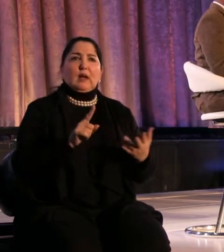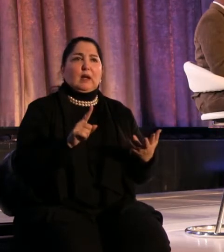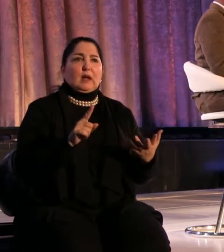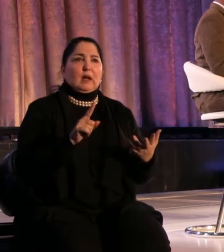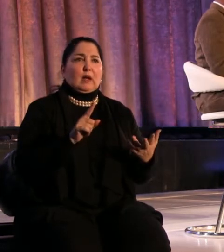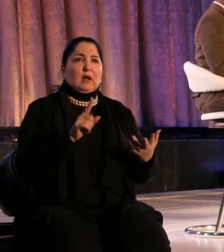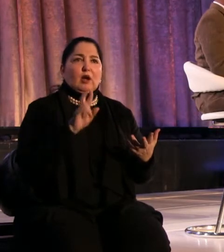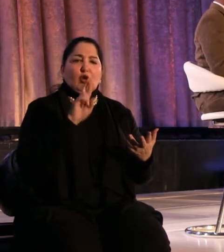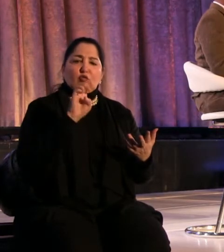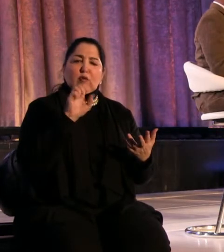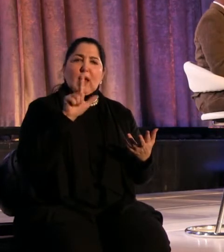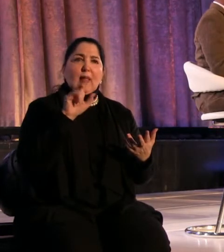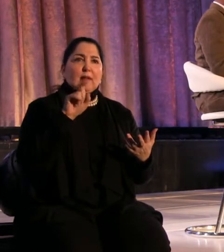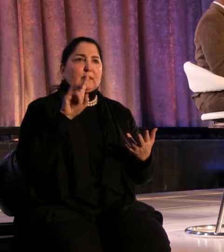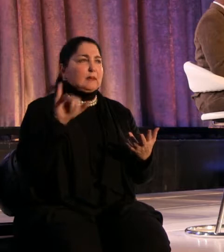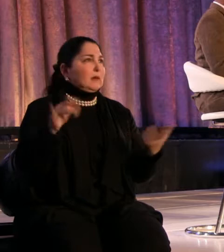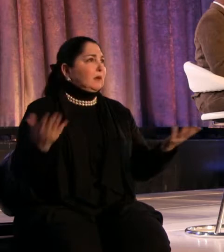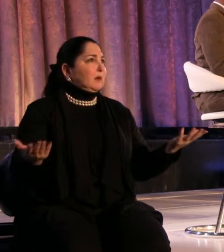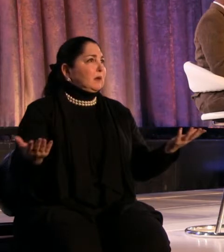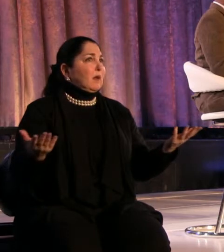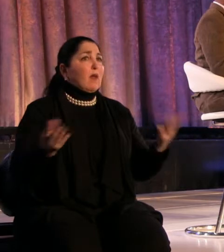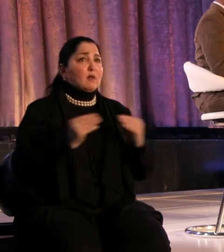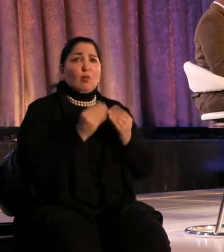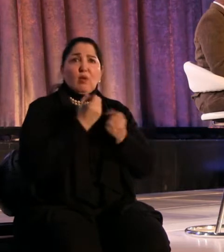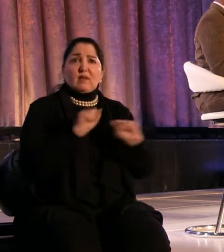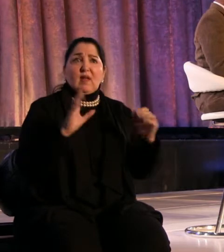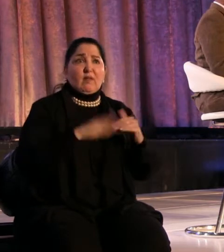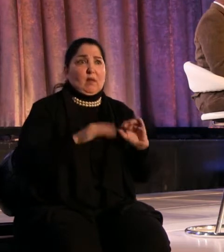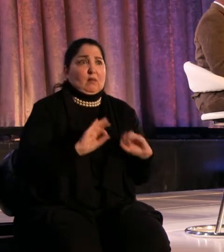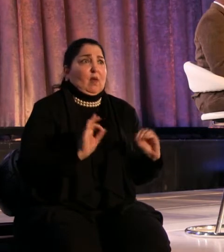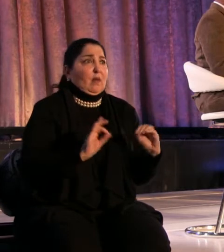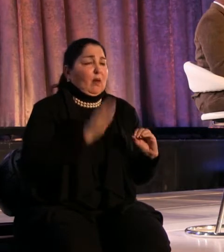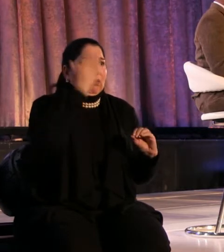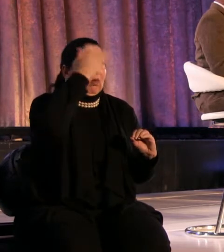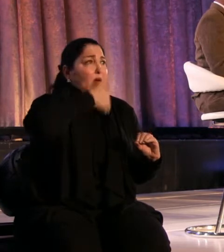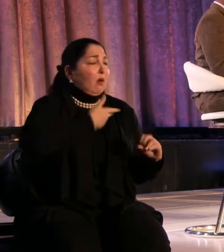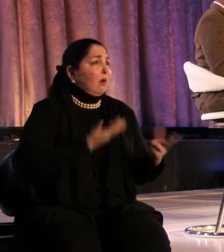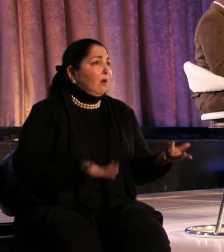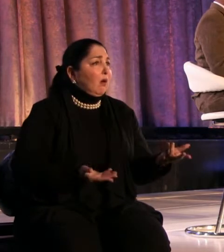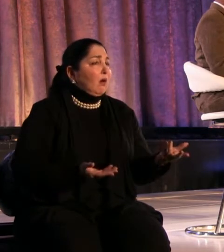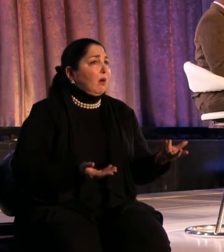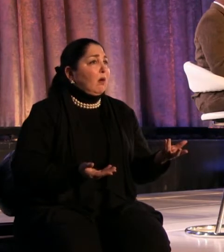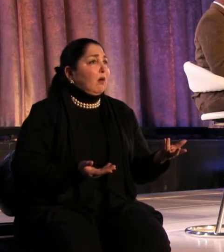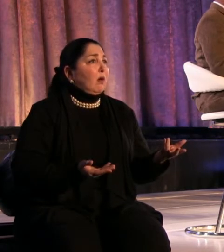is safer than comatose. So I don't...